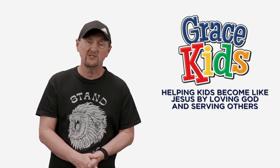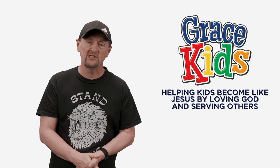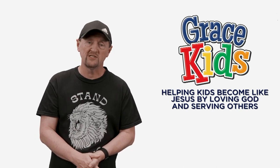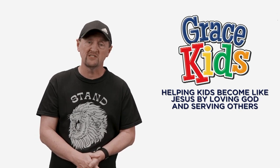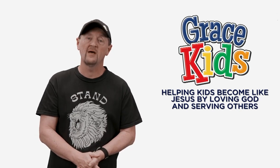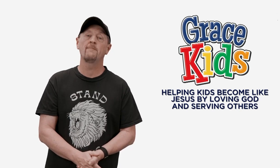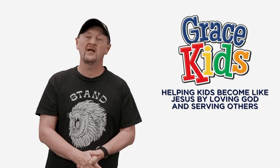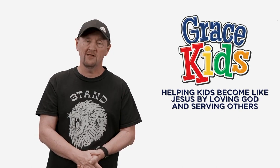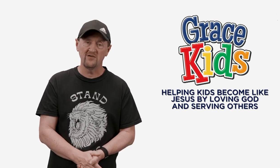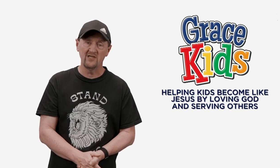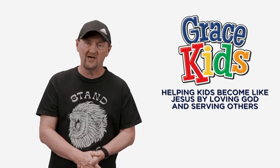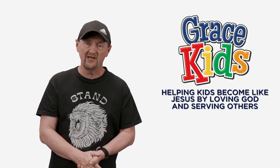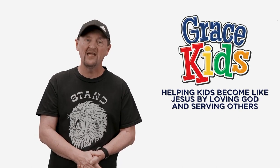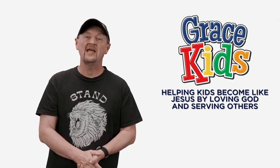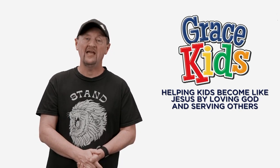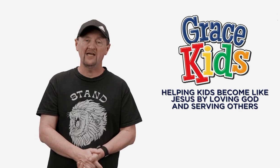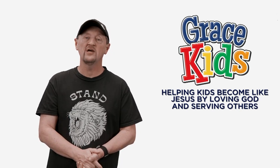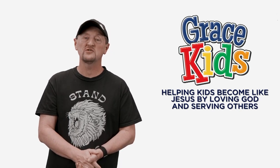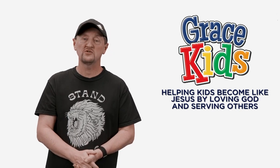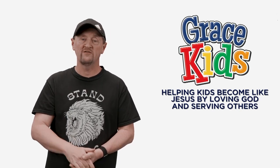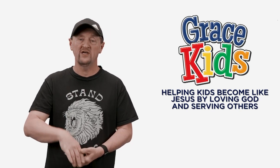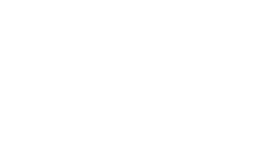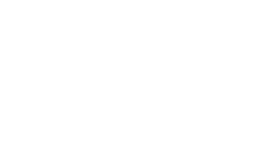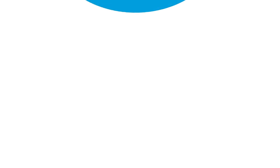like Jesus by loving God and serving others